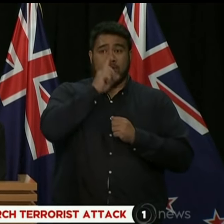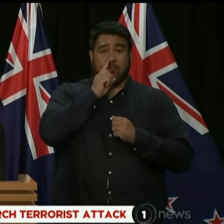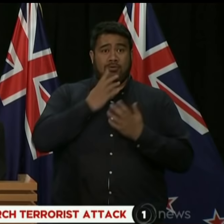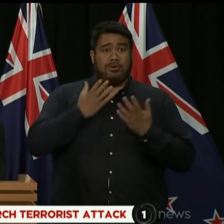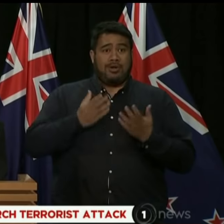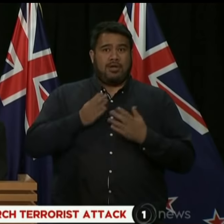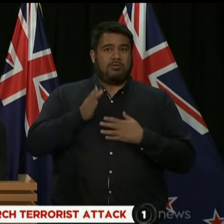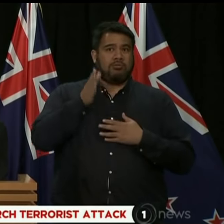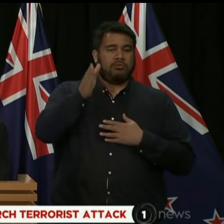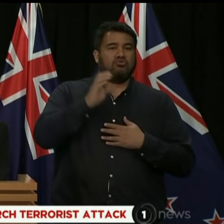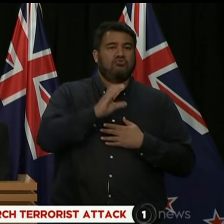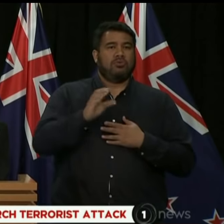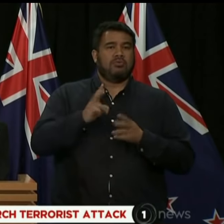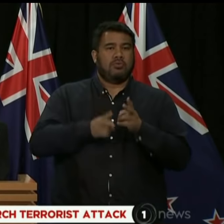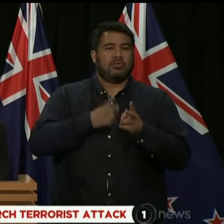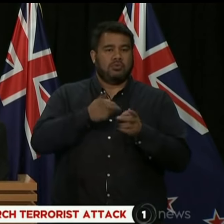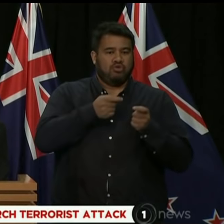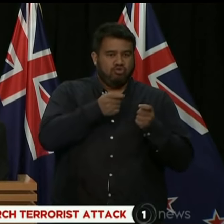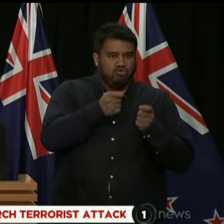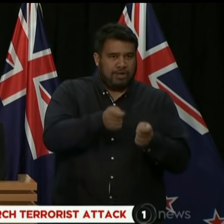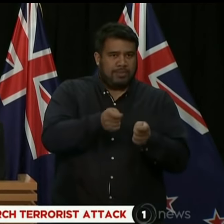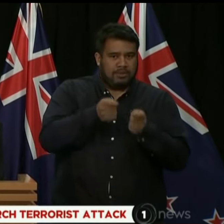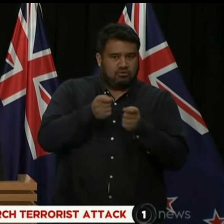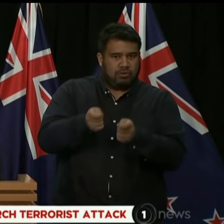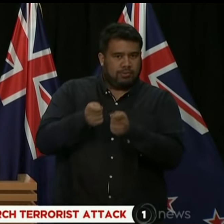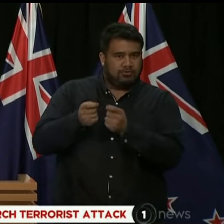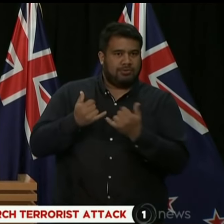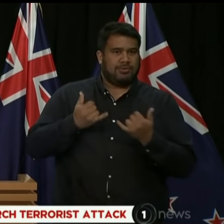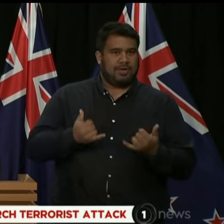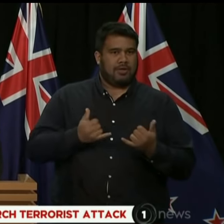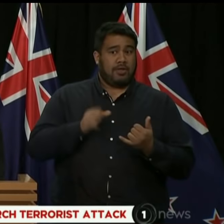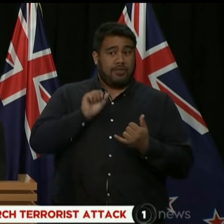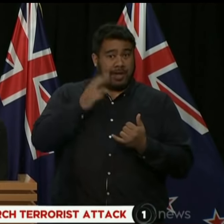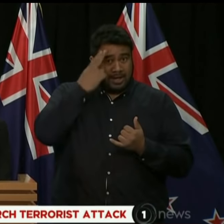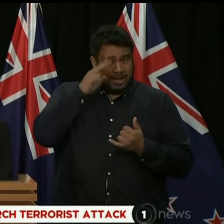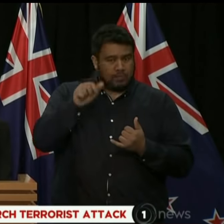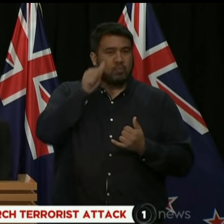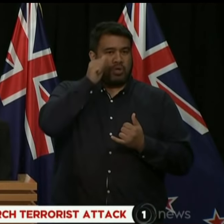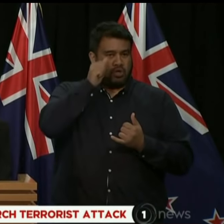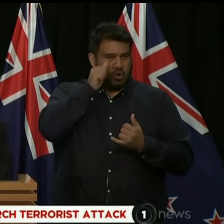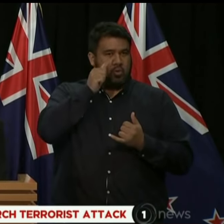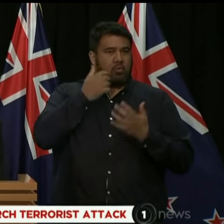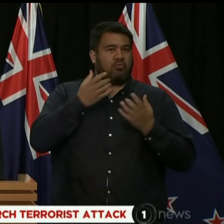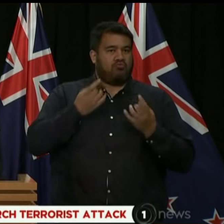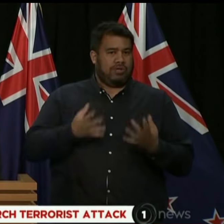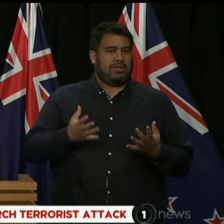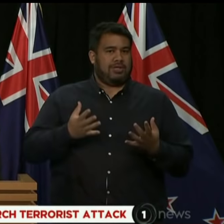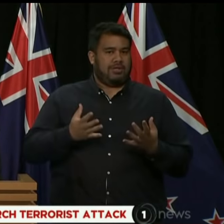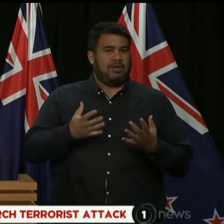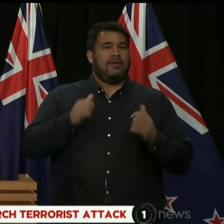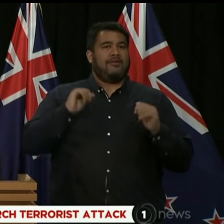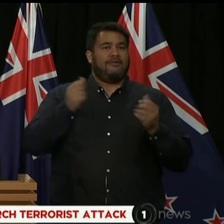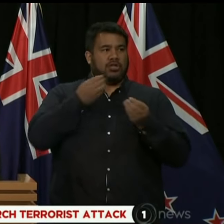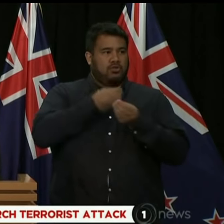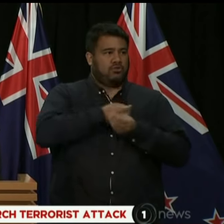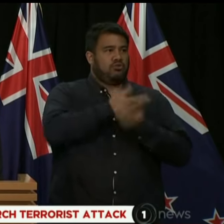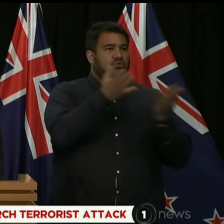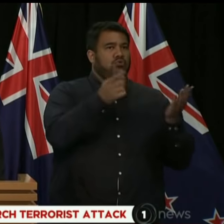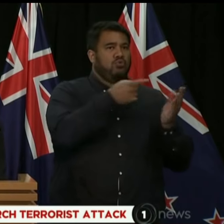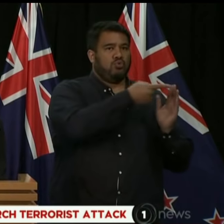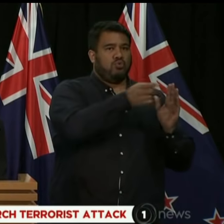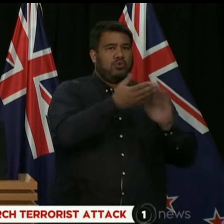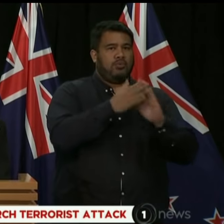Hospital. They have all been identified, and those names have been shared with members of the community.